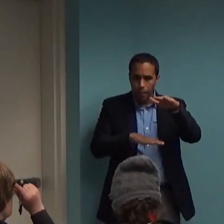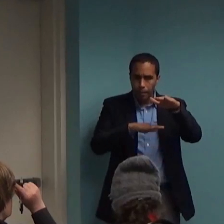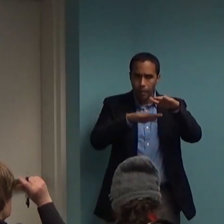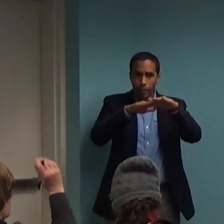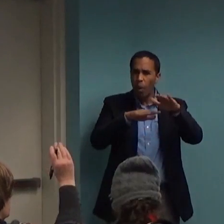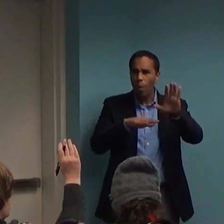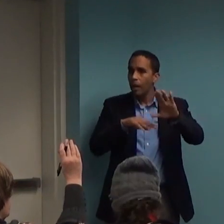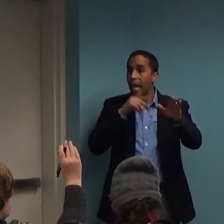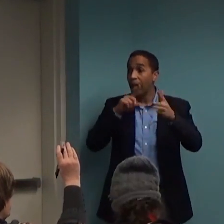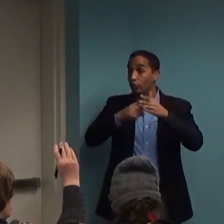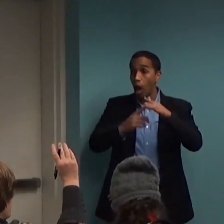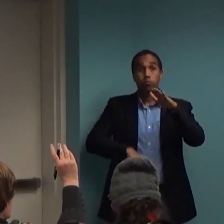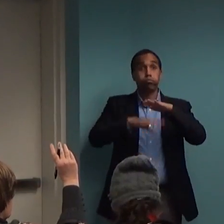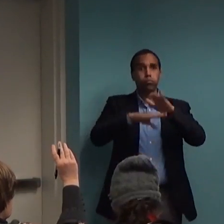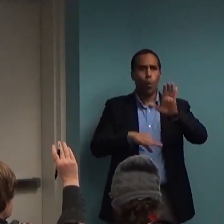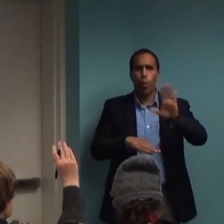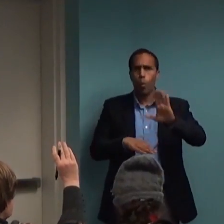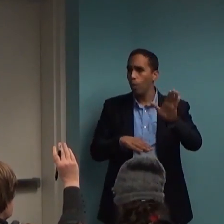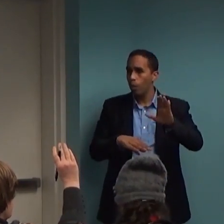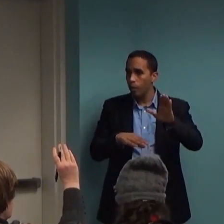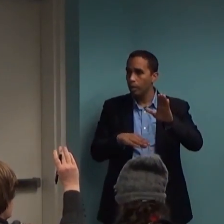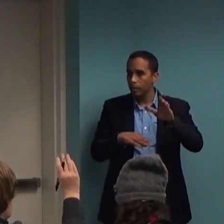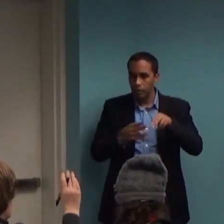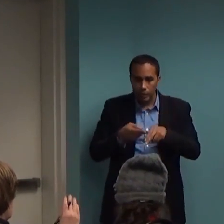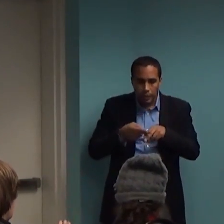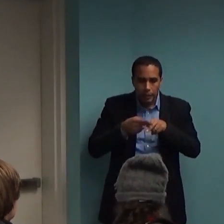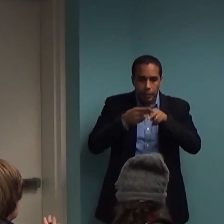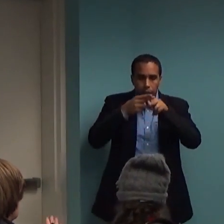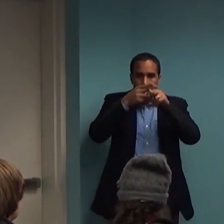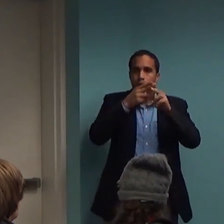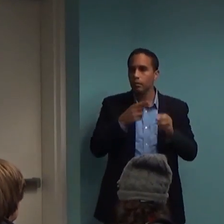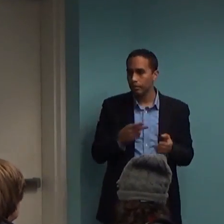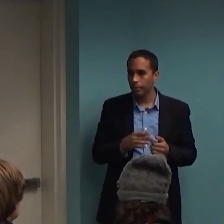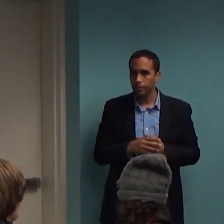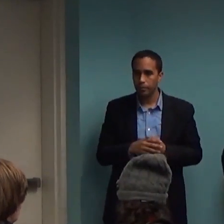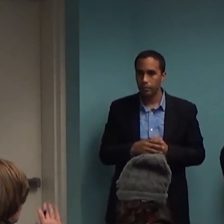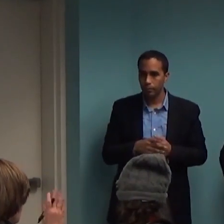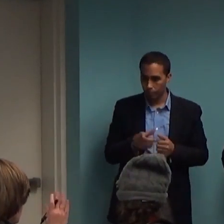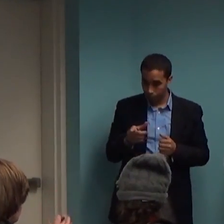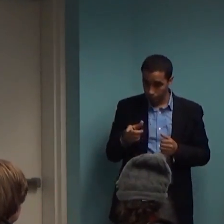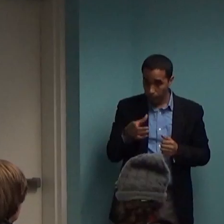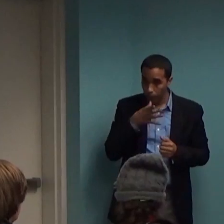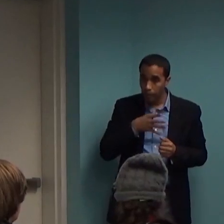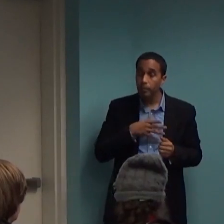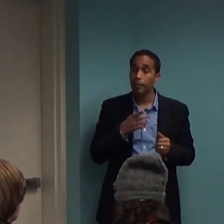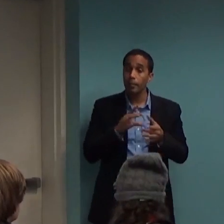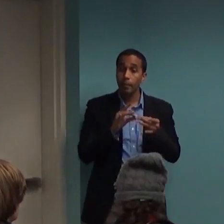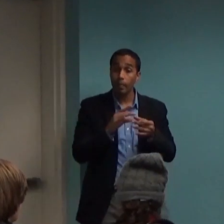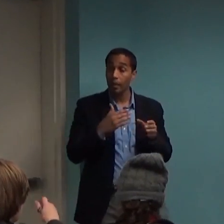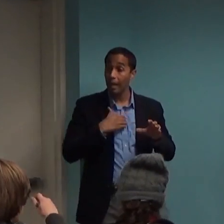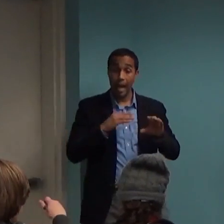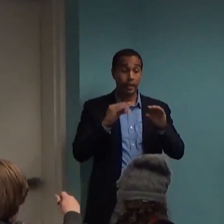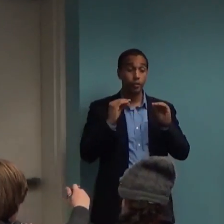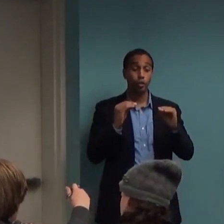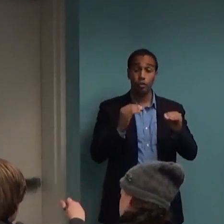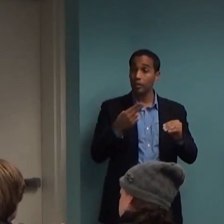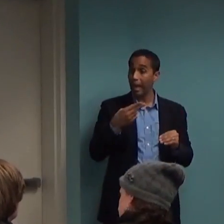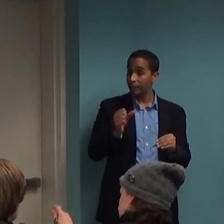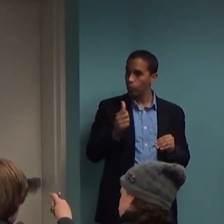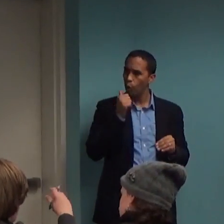would do that, for sure. Yeah. Yeah. Yes, ma'am. In teaching high school girls for 40 years, okay, you have seen